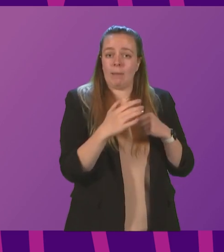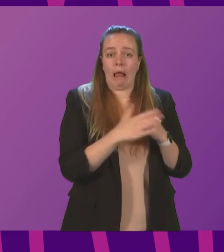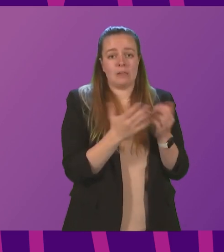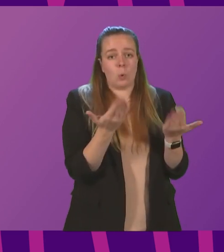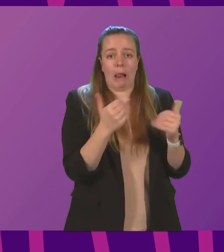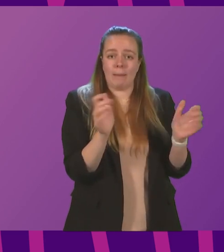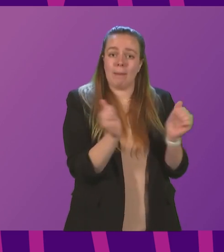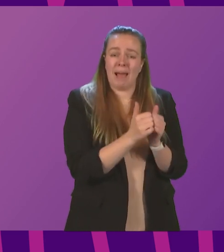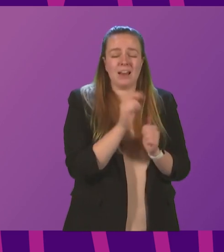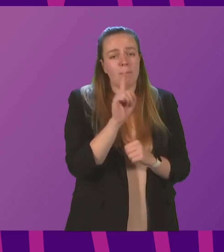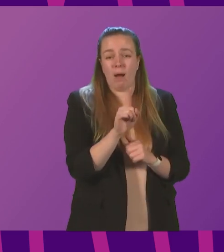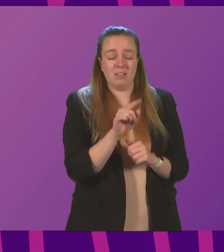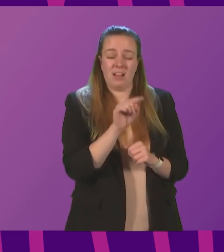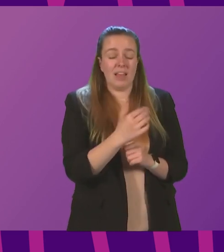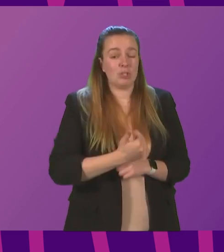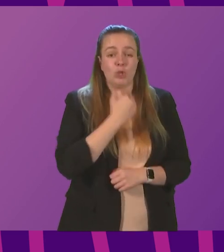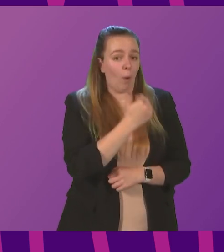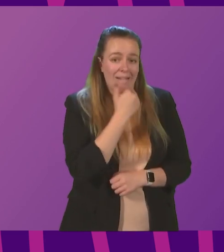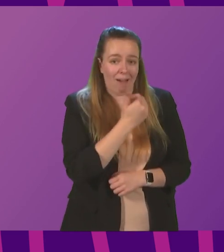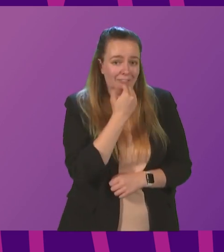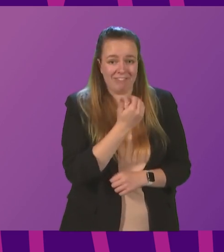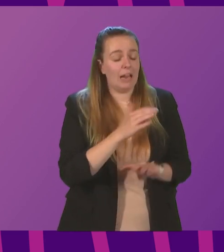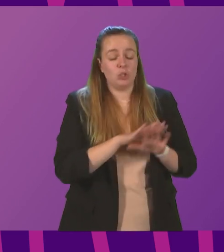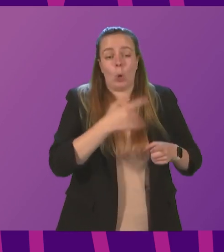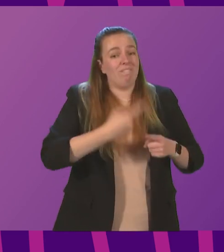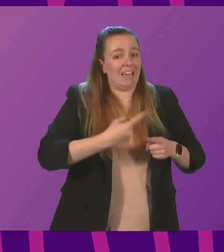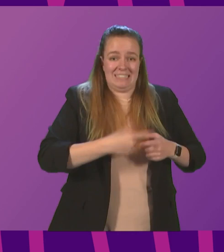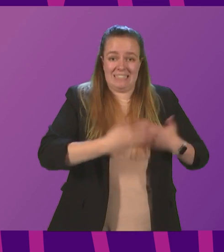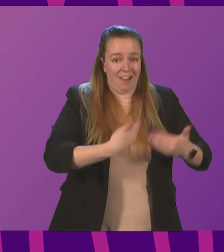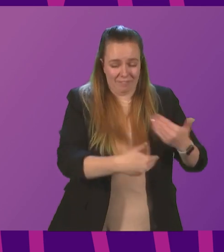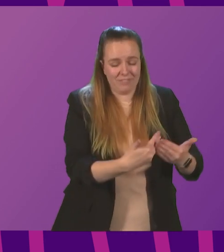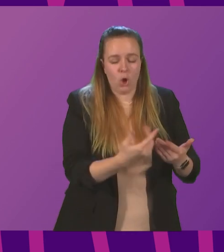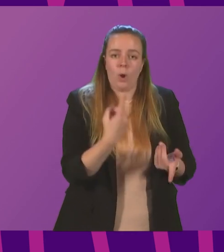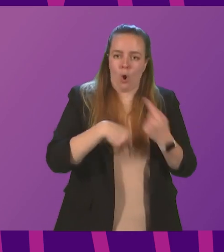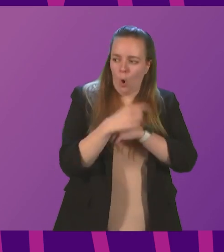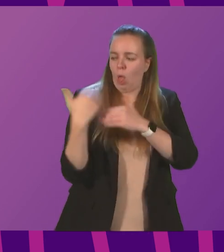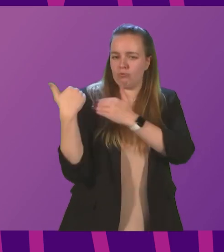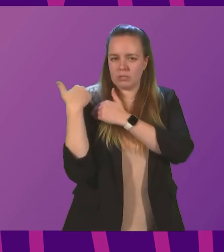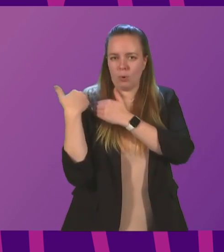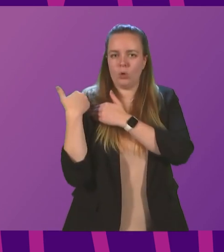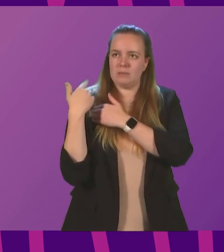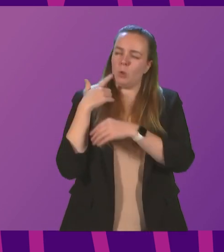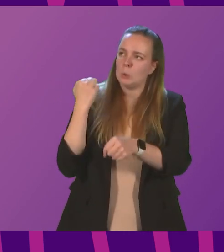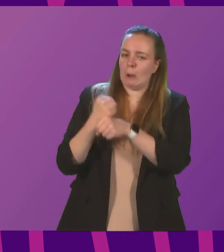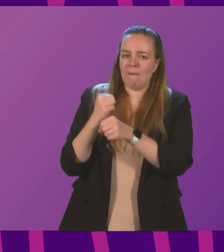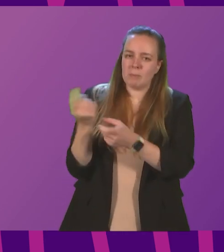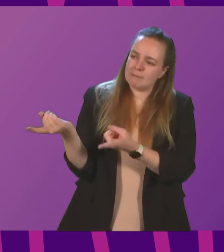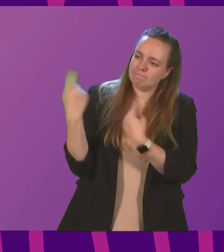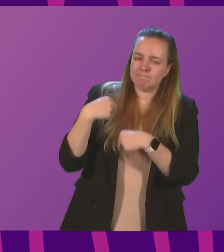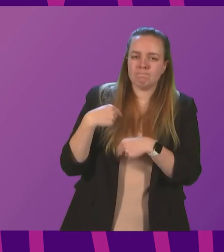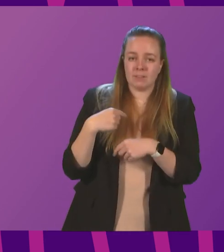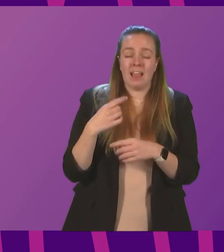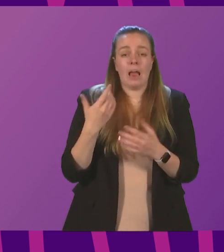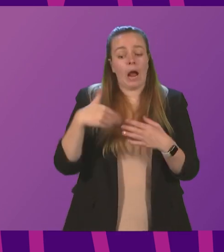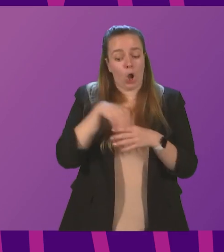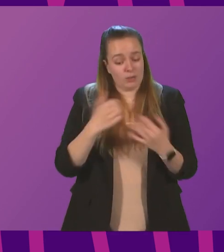recognise it does not go far enough and it doesn't go fast enough. And we all have a duty to hold all our governments to account, including our